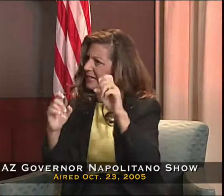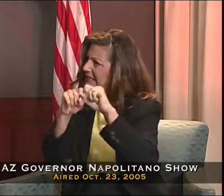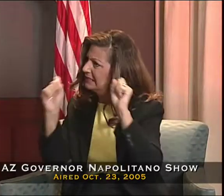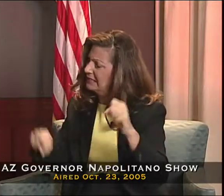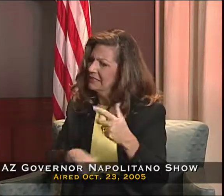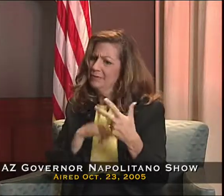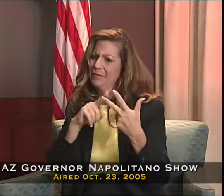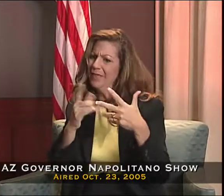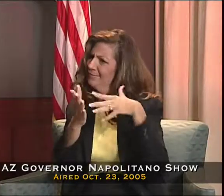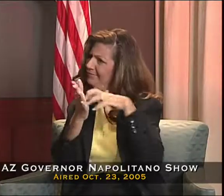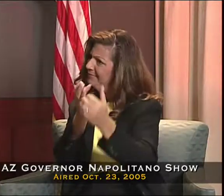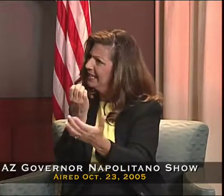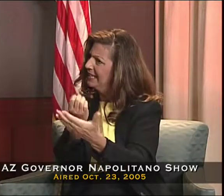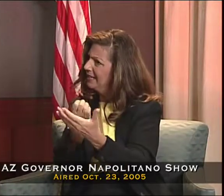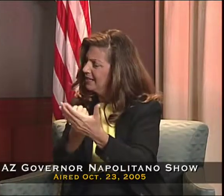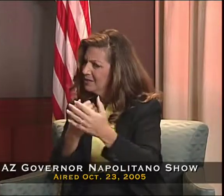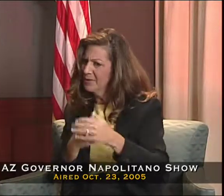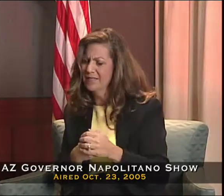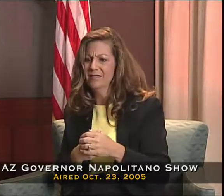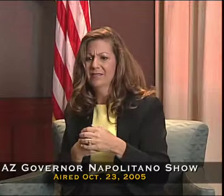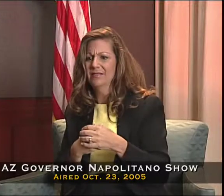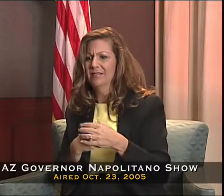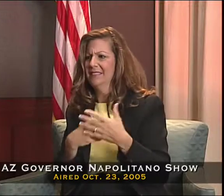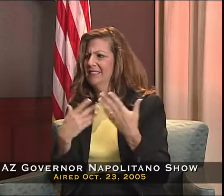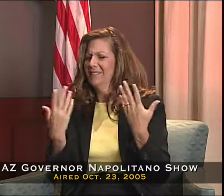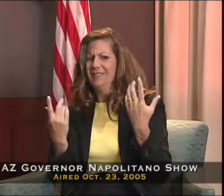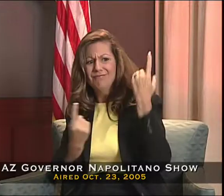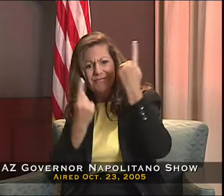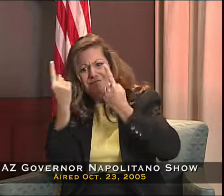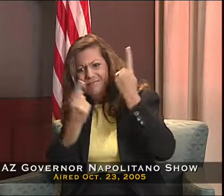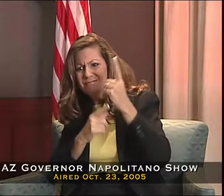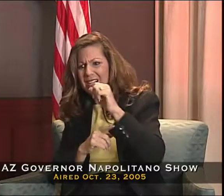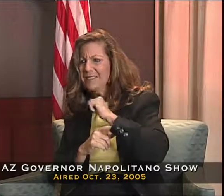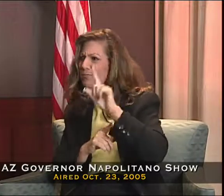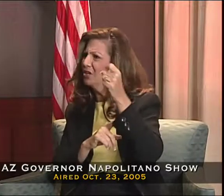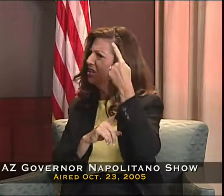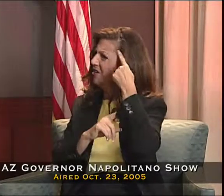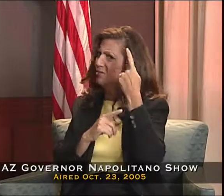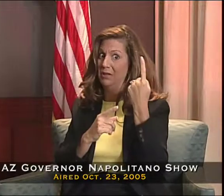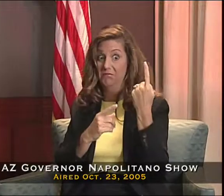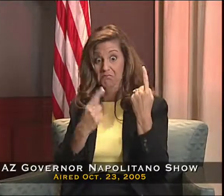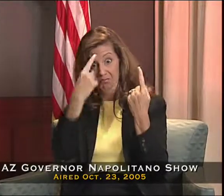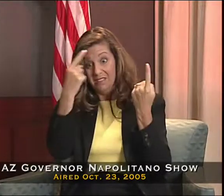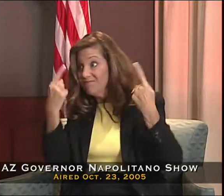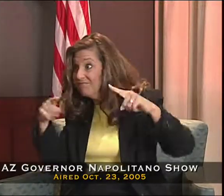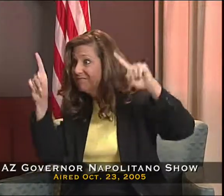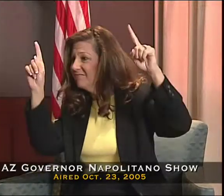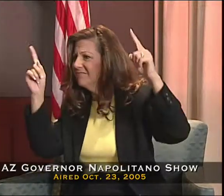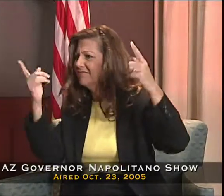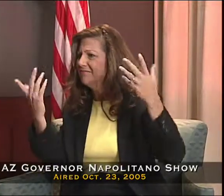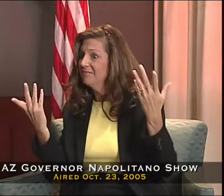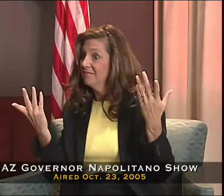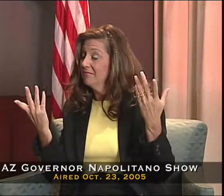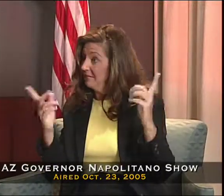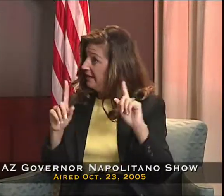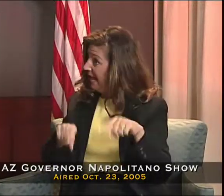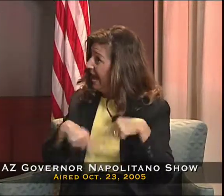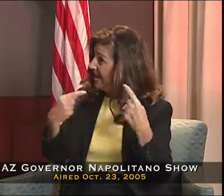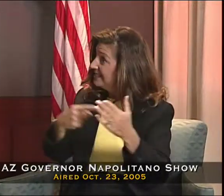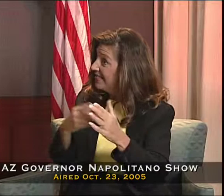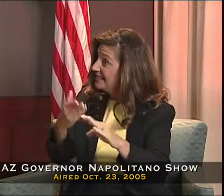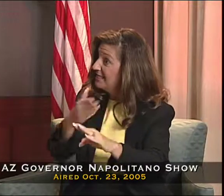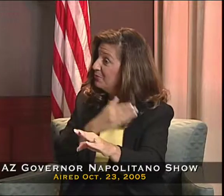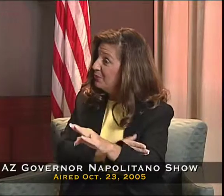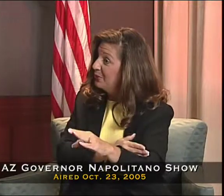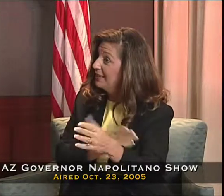educational system, weak economy, and a state that wondered if Arizona, particularly Arizona's state government, could